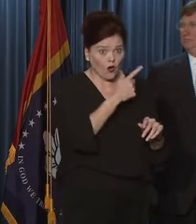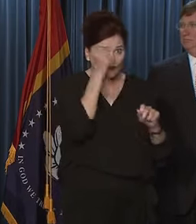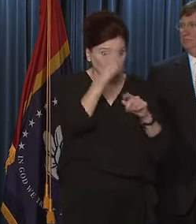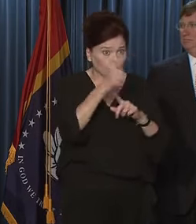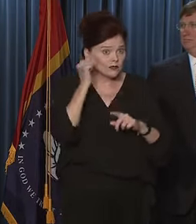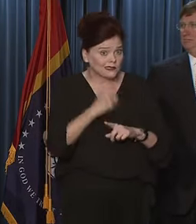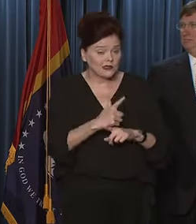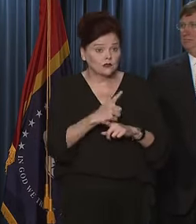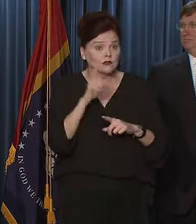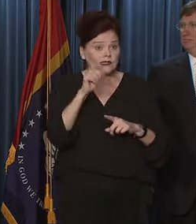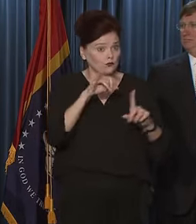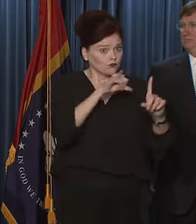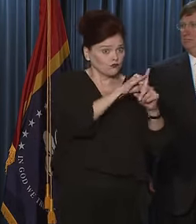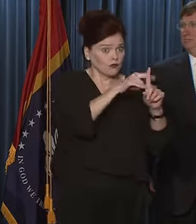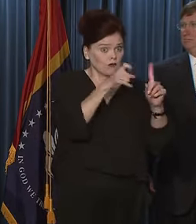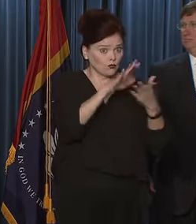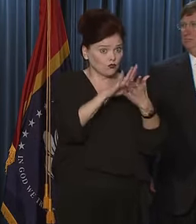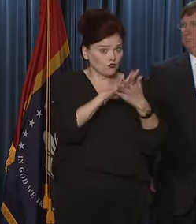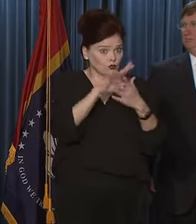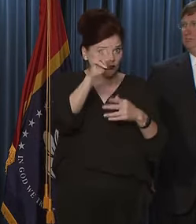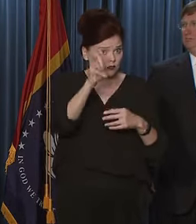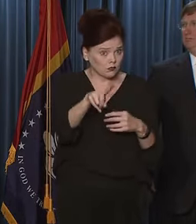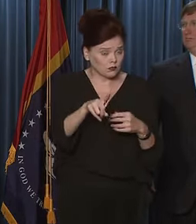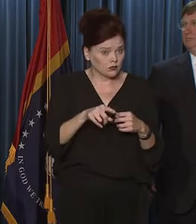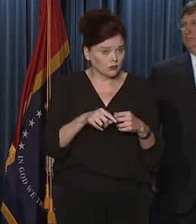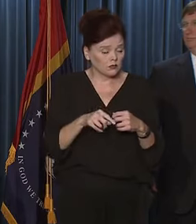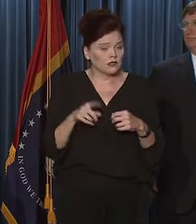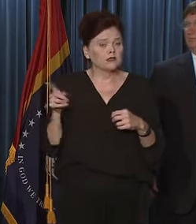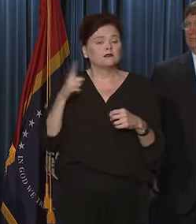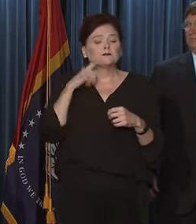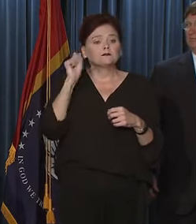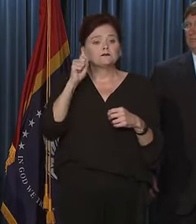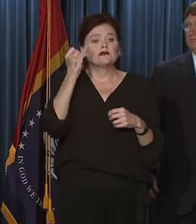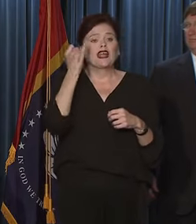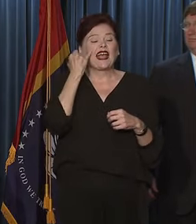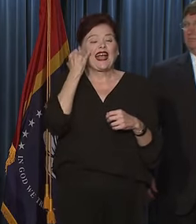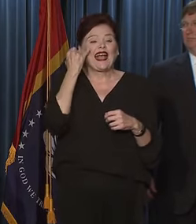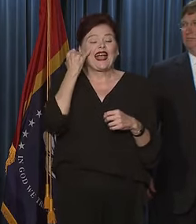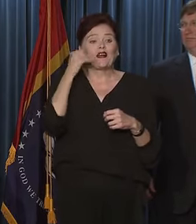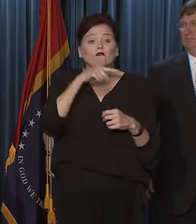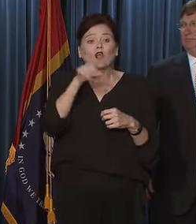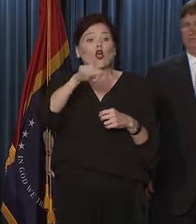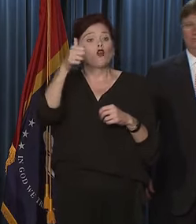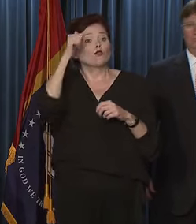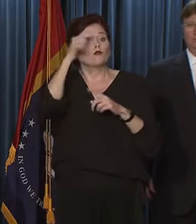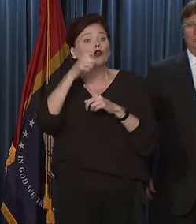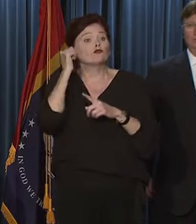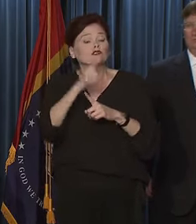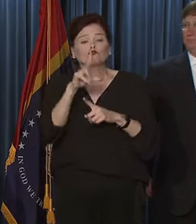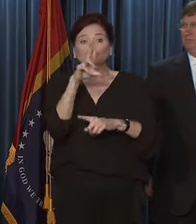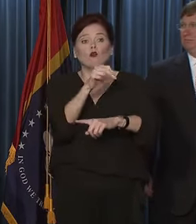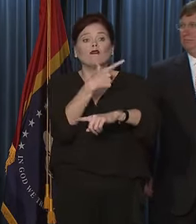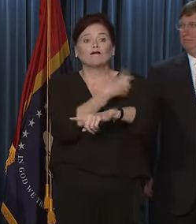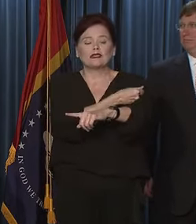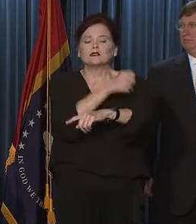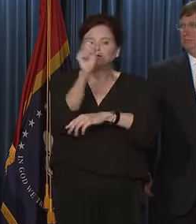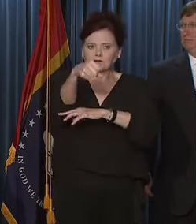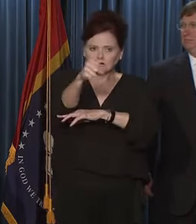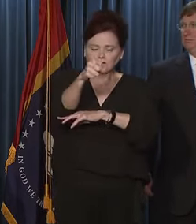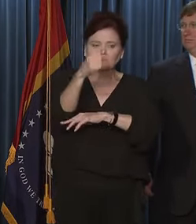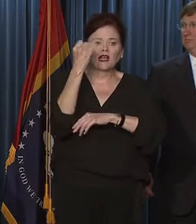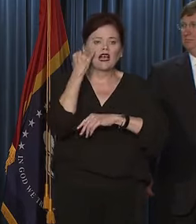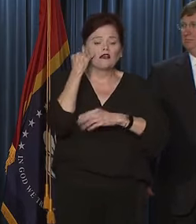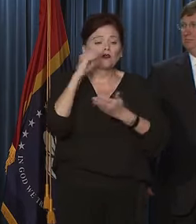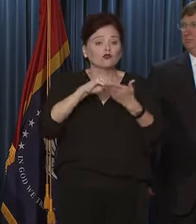also need to quarantine from school? They would if the siblings are unvaccinated. Yeah, if students are